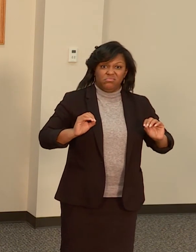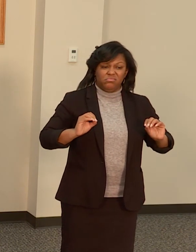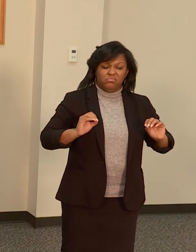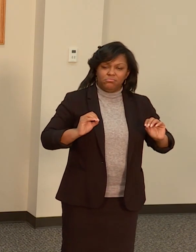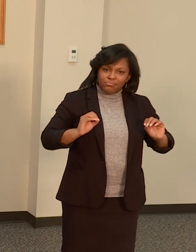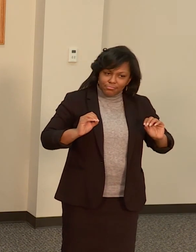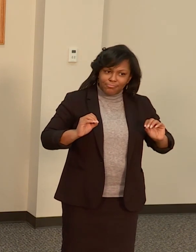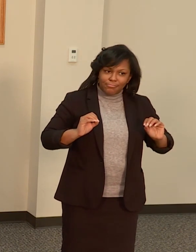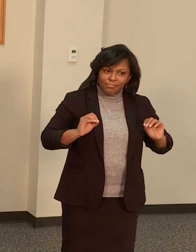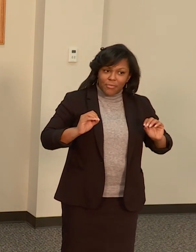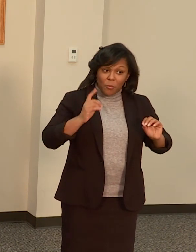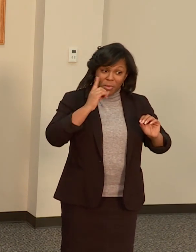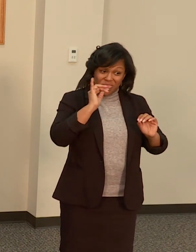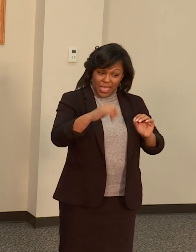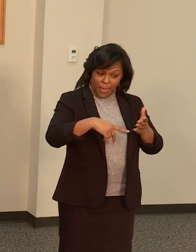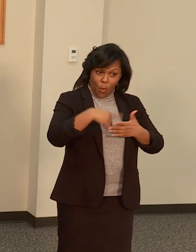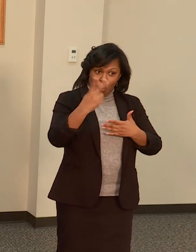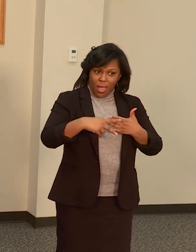this time.